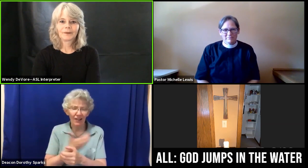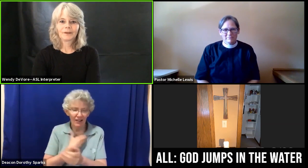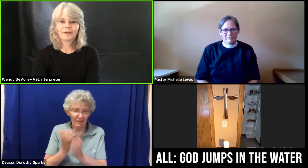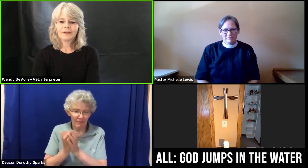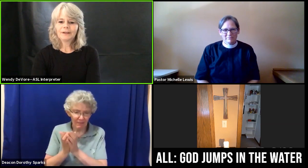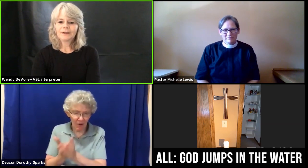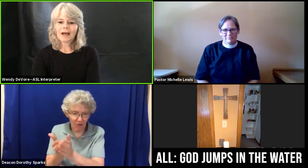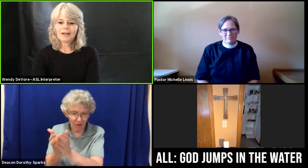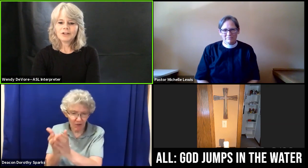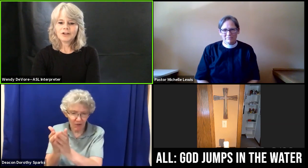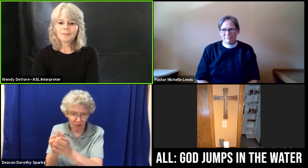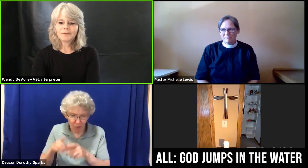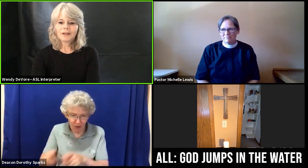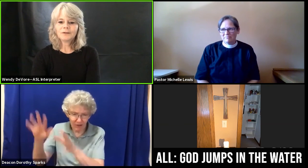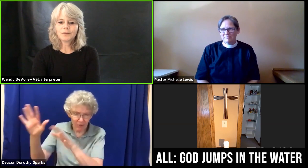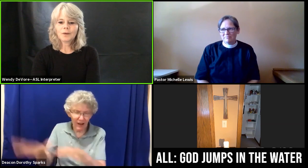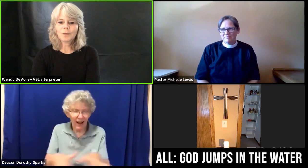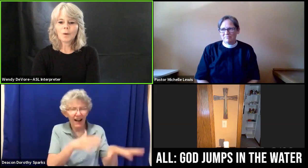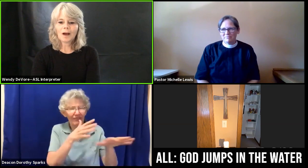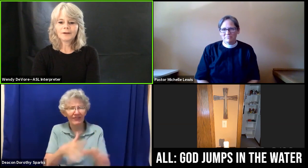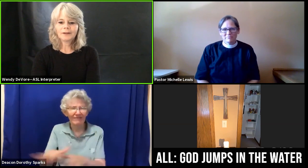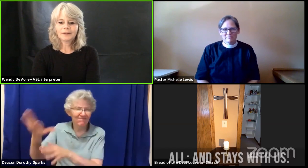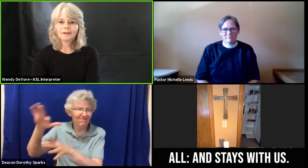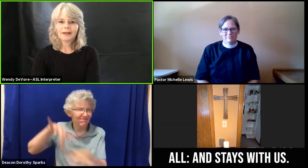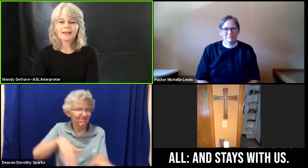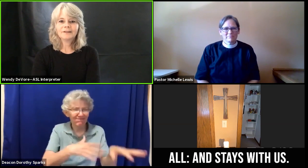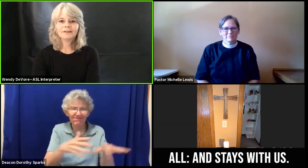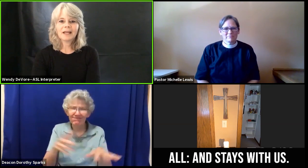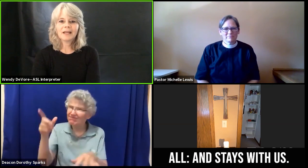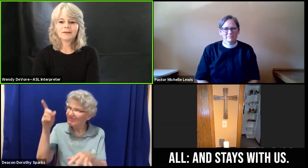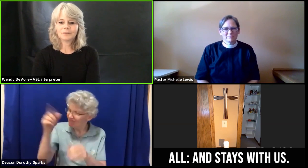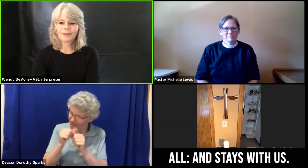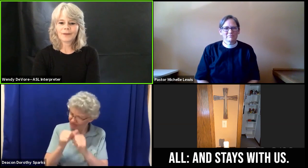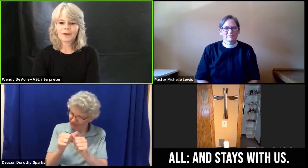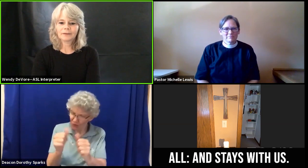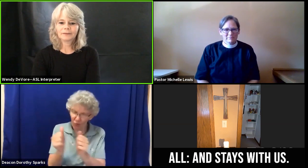God jumps into the water and stays with us.